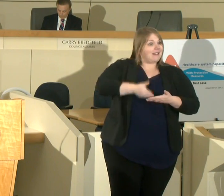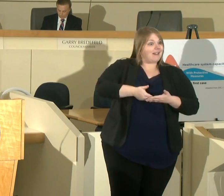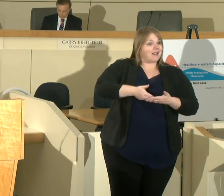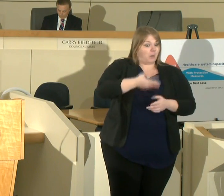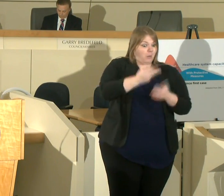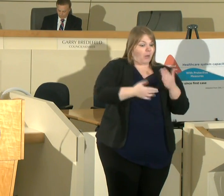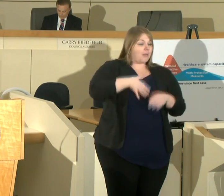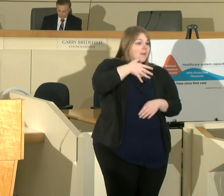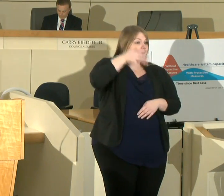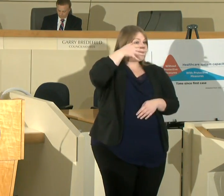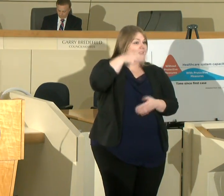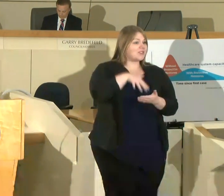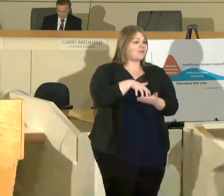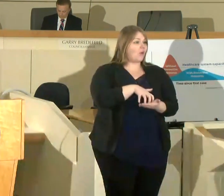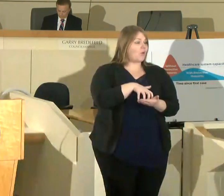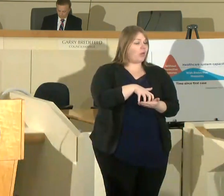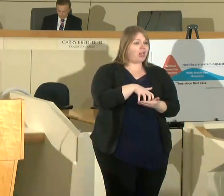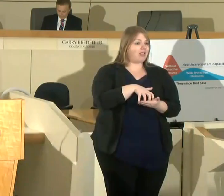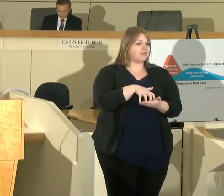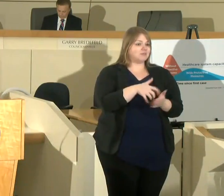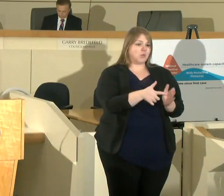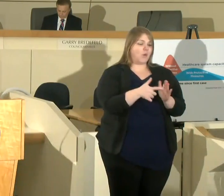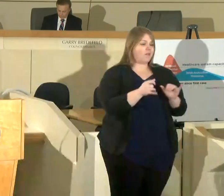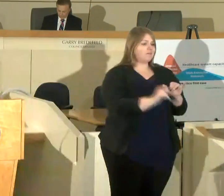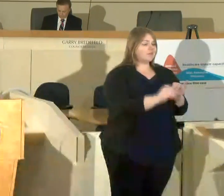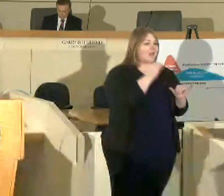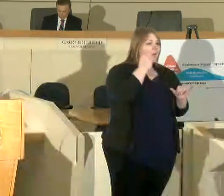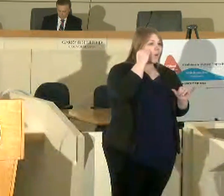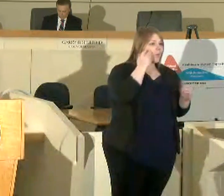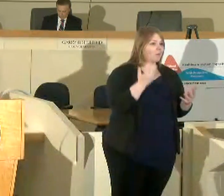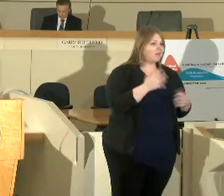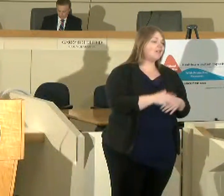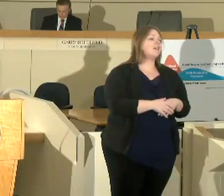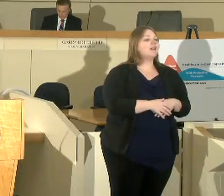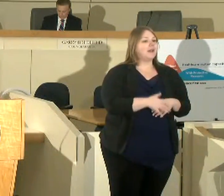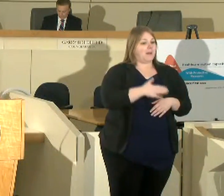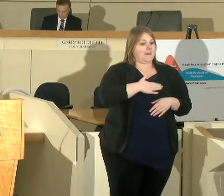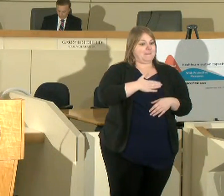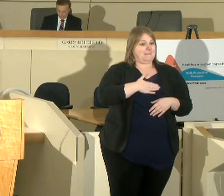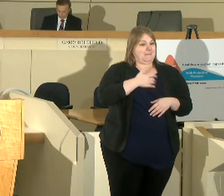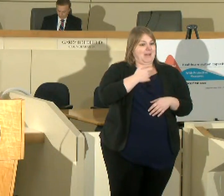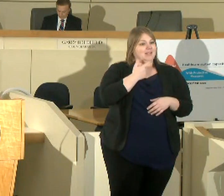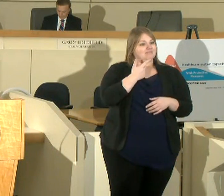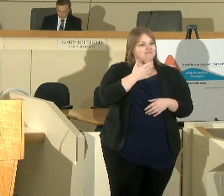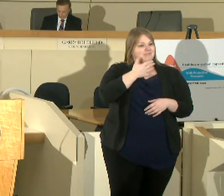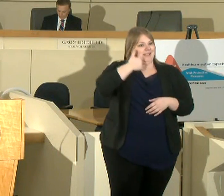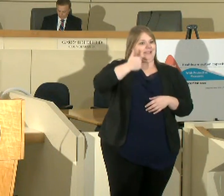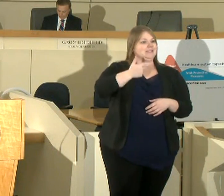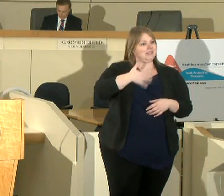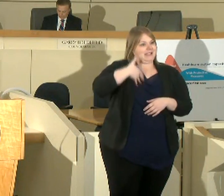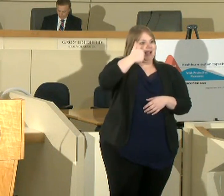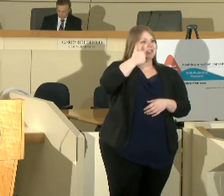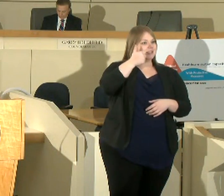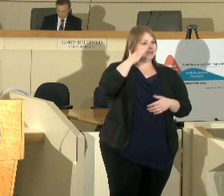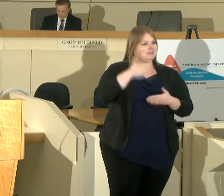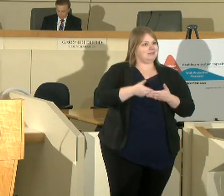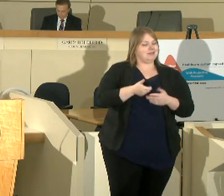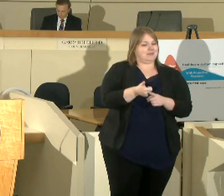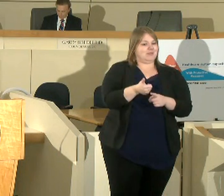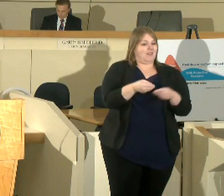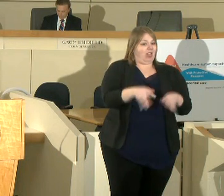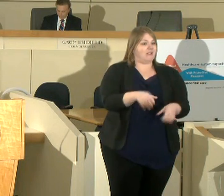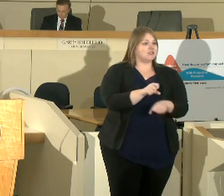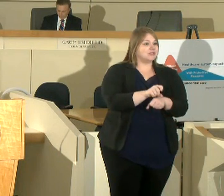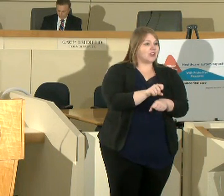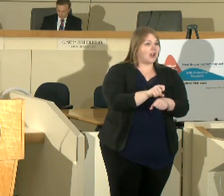they're both stuck at home my youngest simply lost his hourly wage job my older sibling has shut down